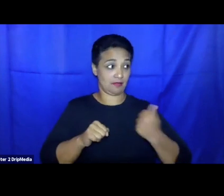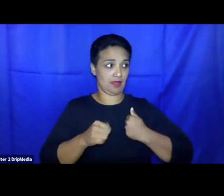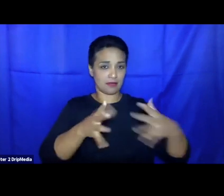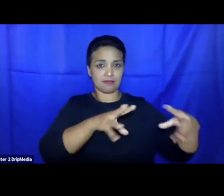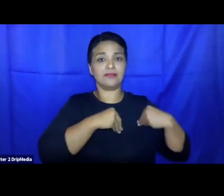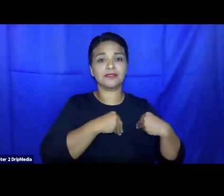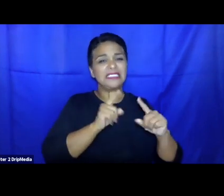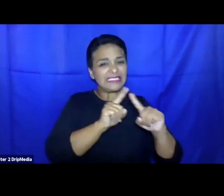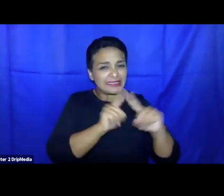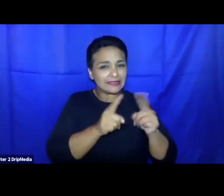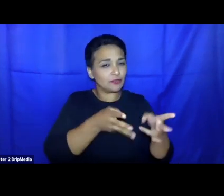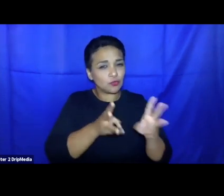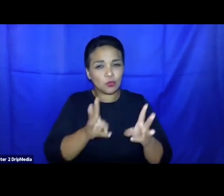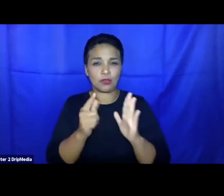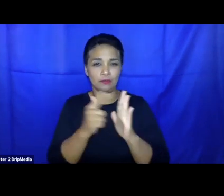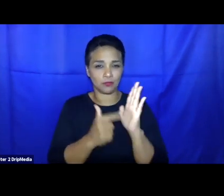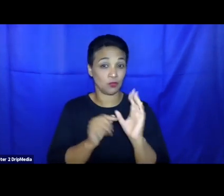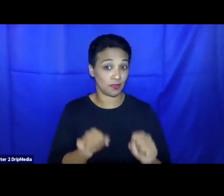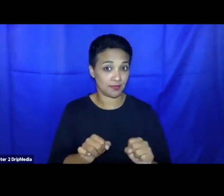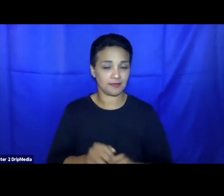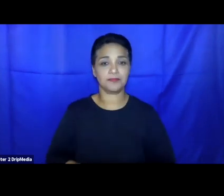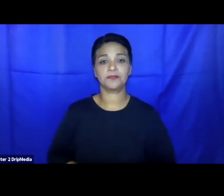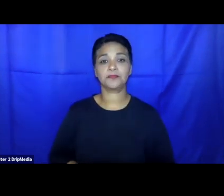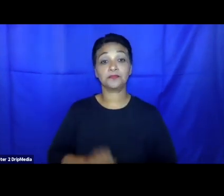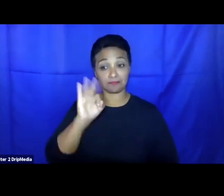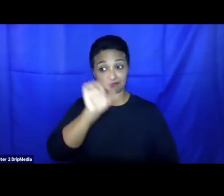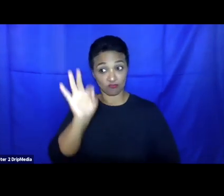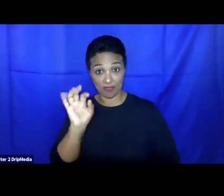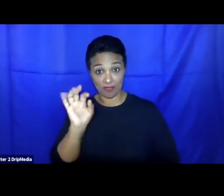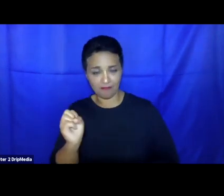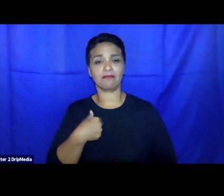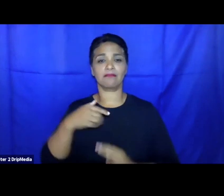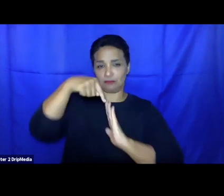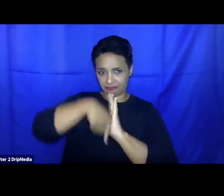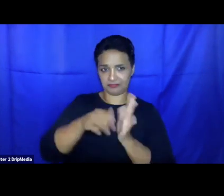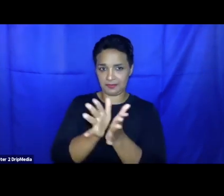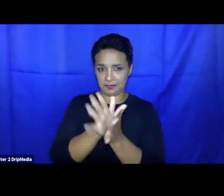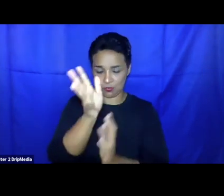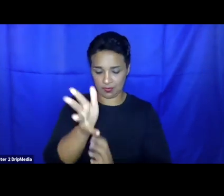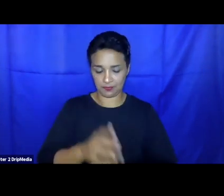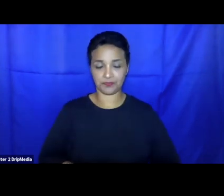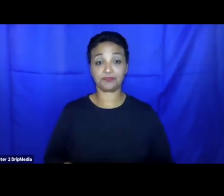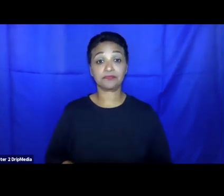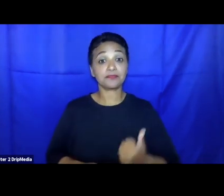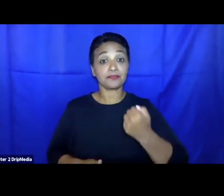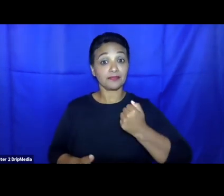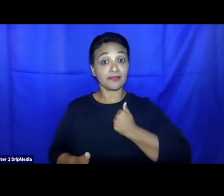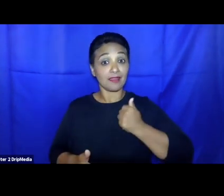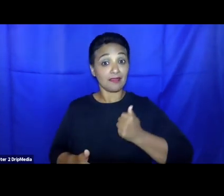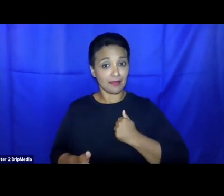techniques. I can return to that if there are more questions. We had in Canada, inspired by the European Union, a safe country of